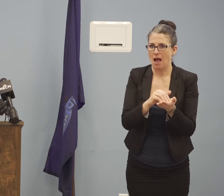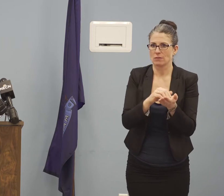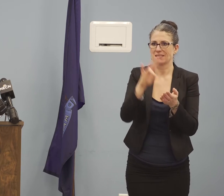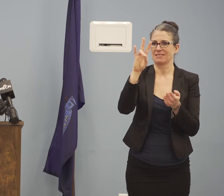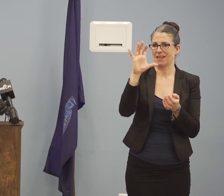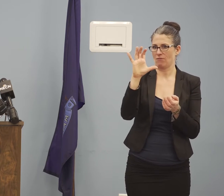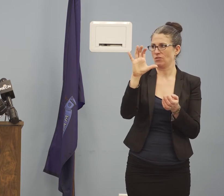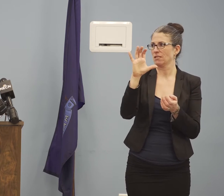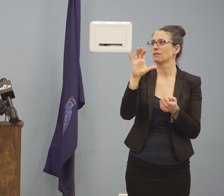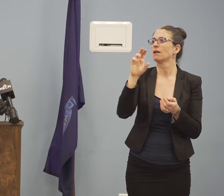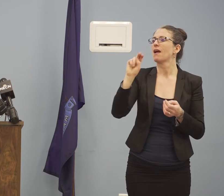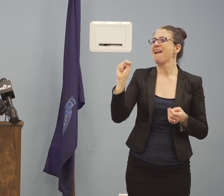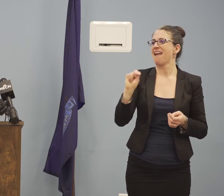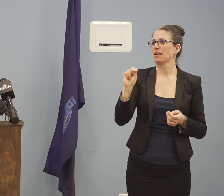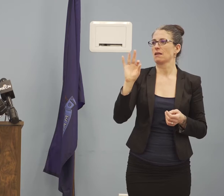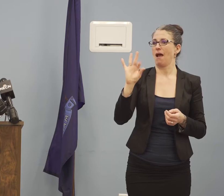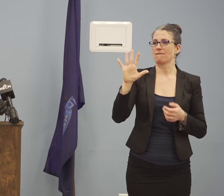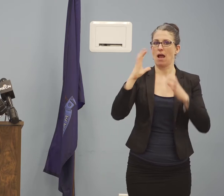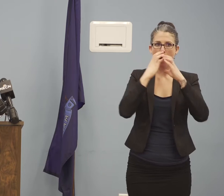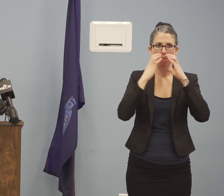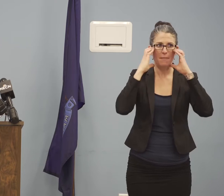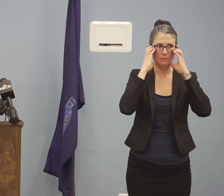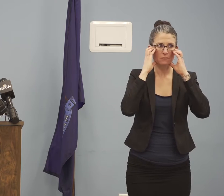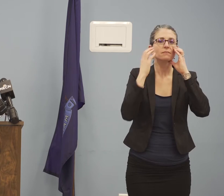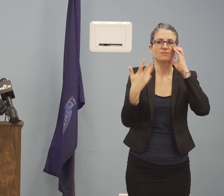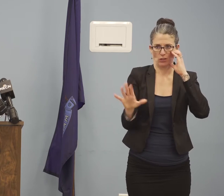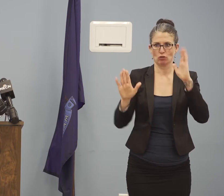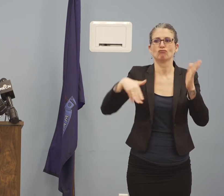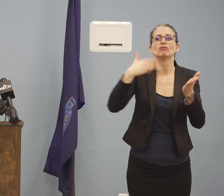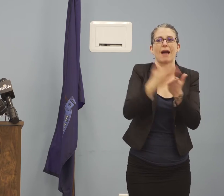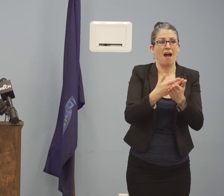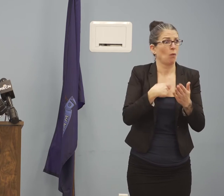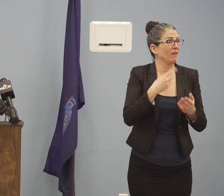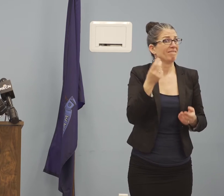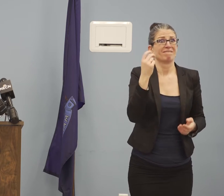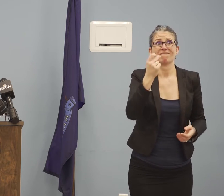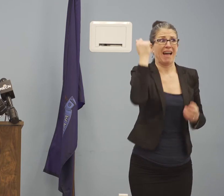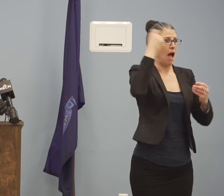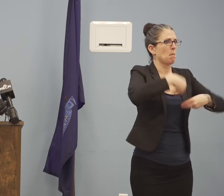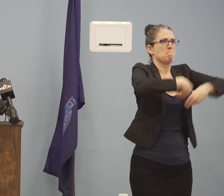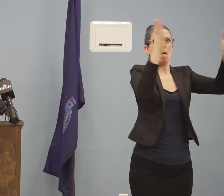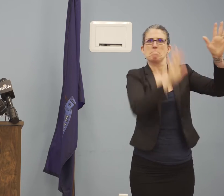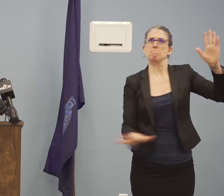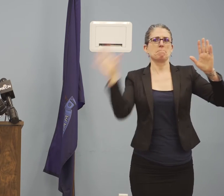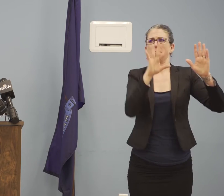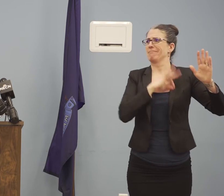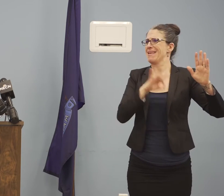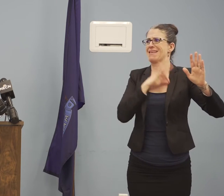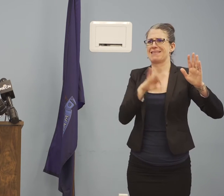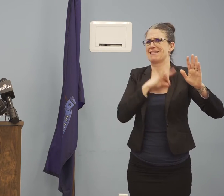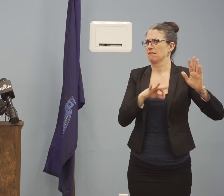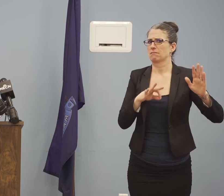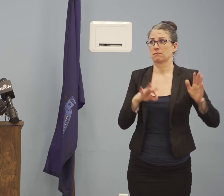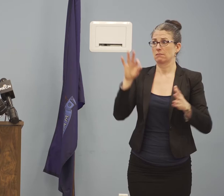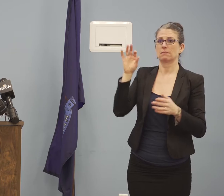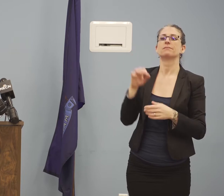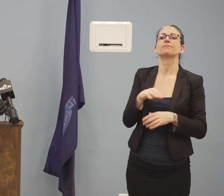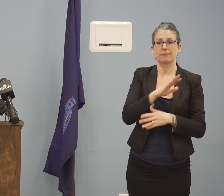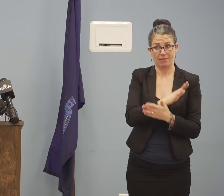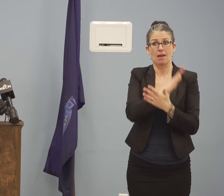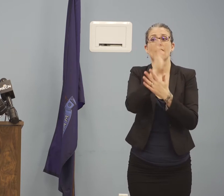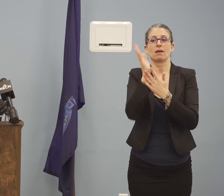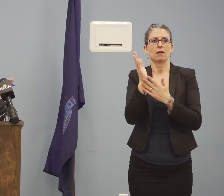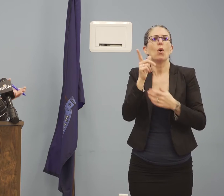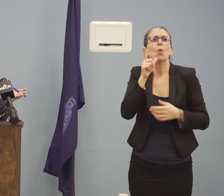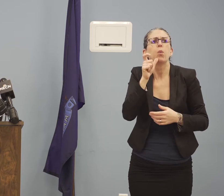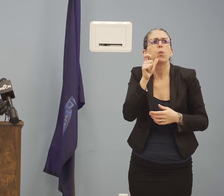We, of course, are wasting no time in making sure those get distributed to the most critical providers who need